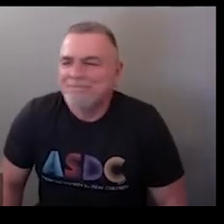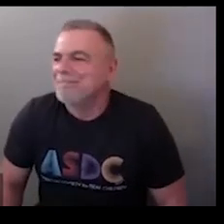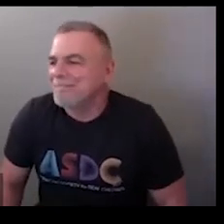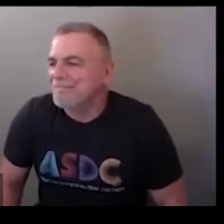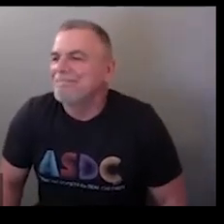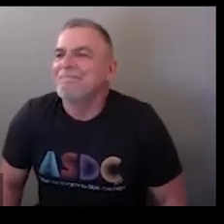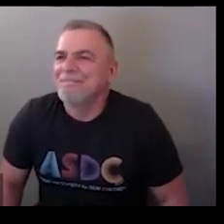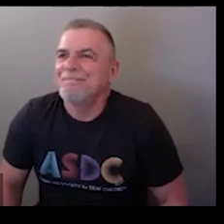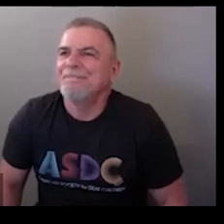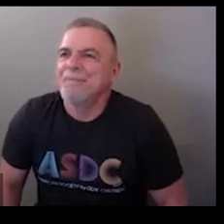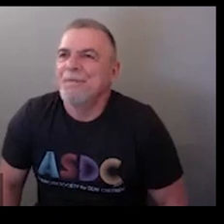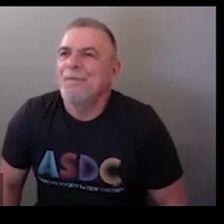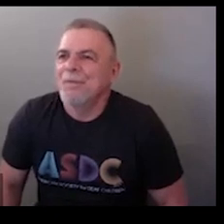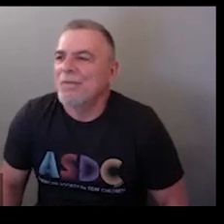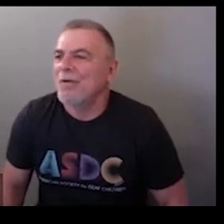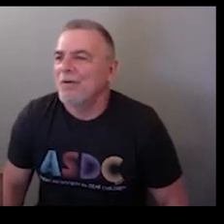now